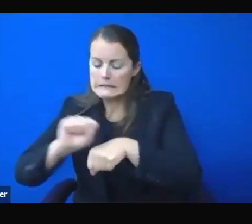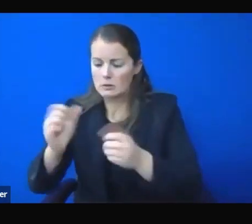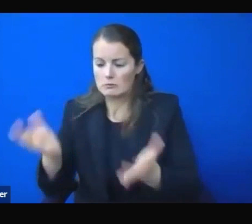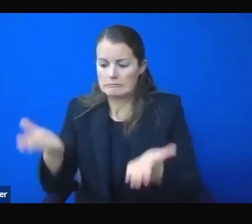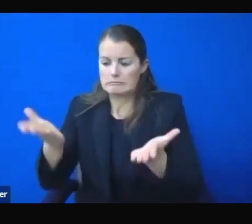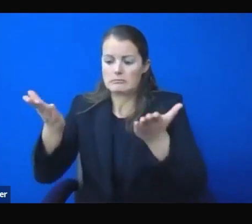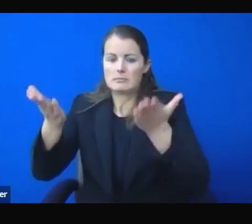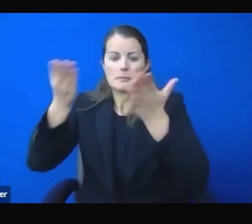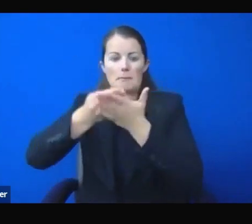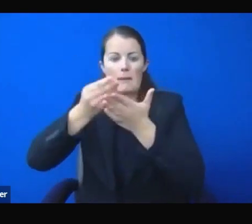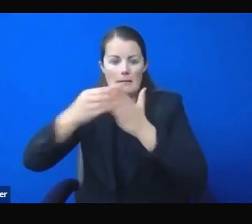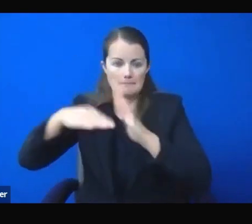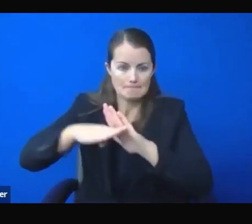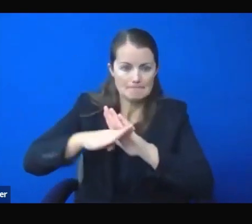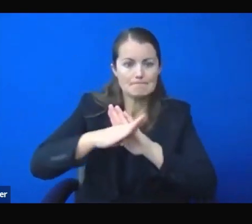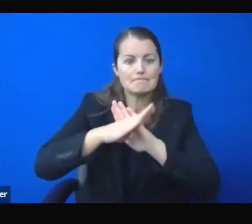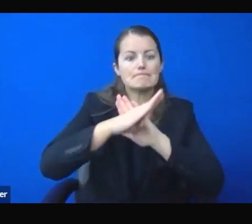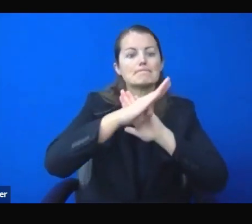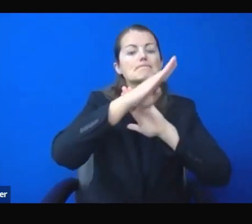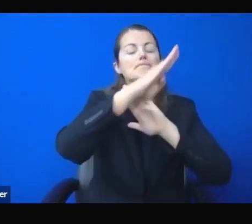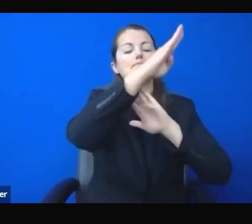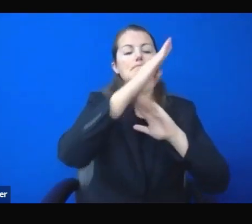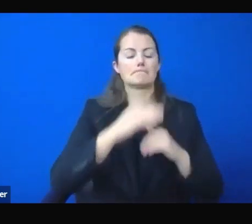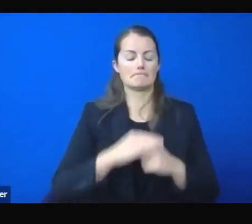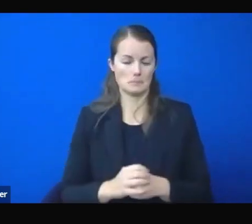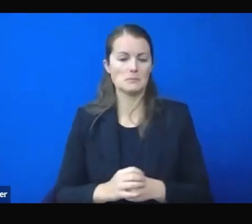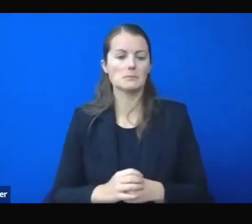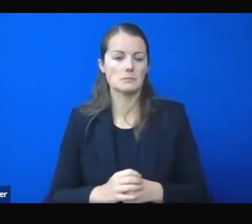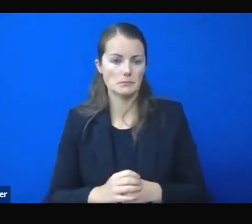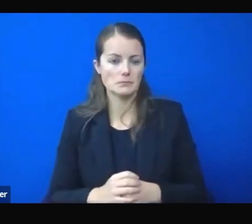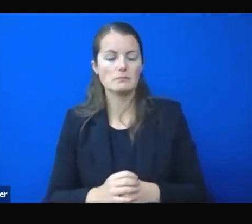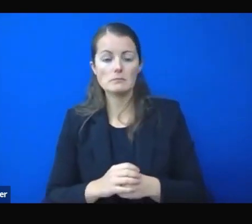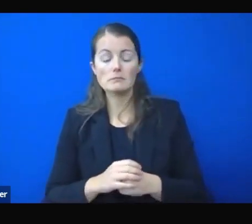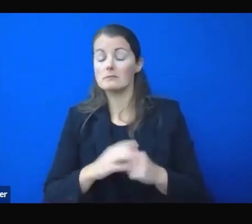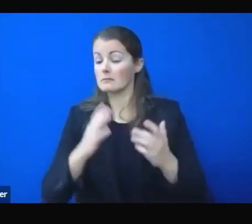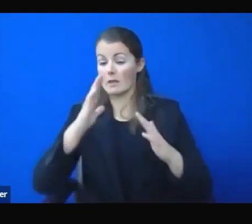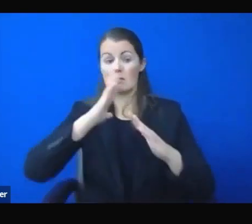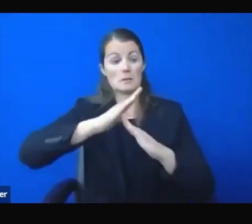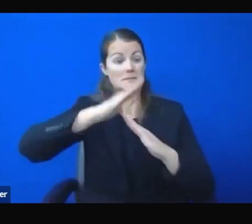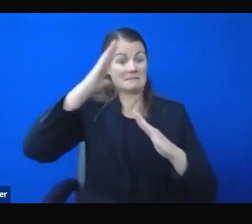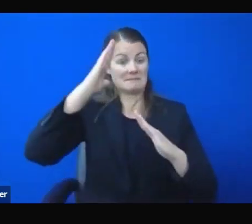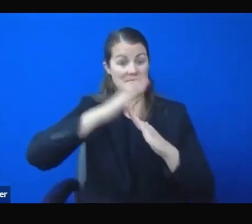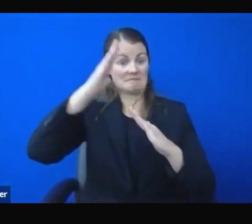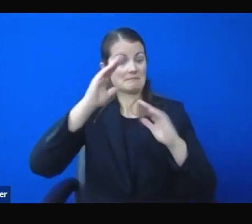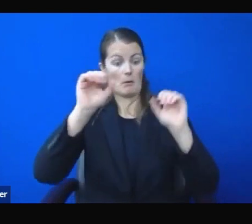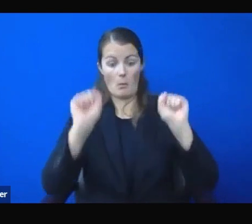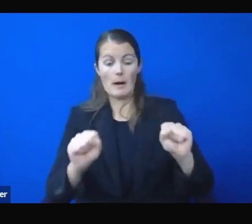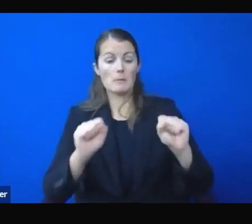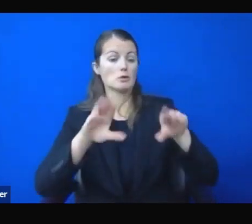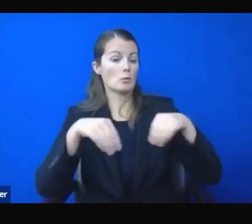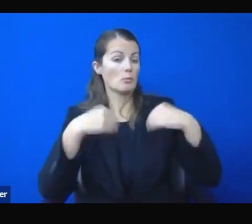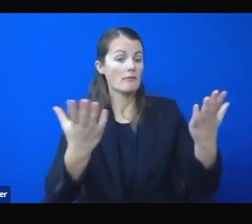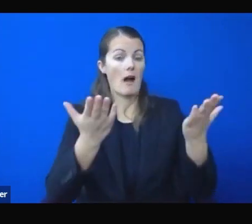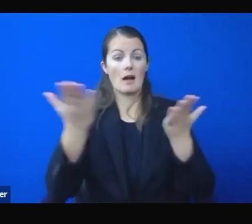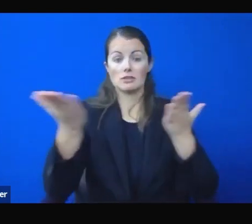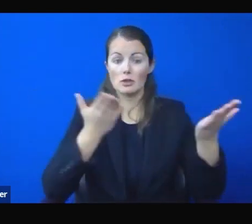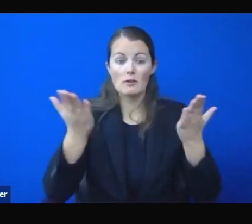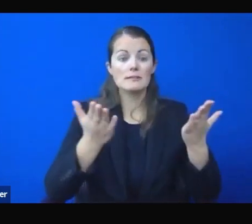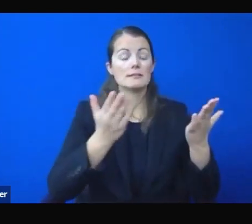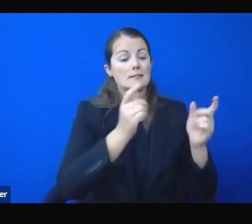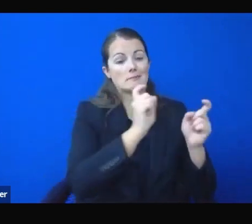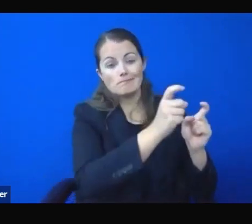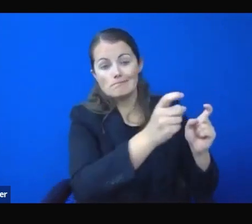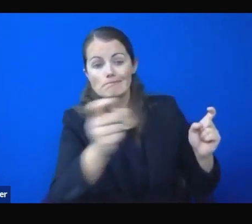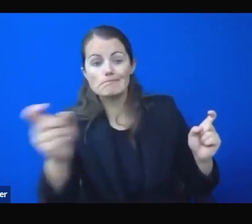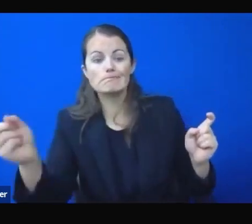health services in the state's history, among other achievements. But it took 10 years. And here we are now, at another